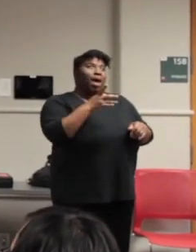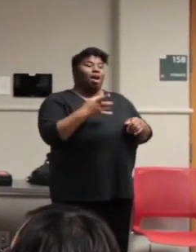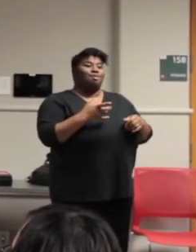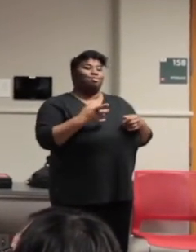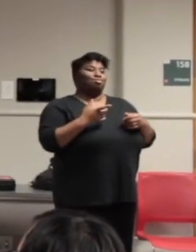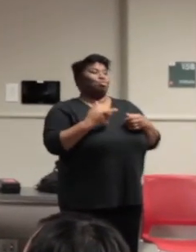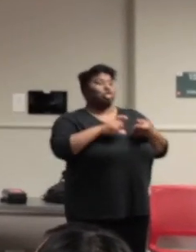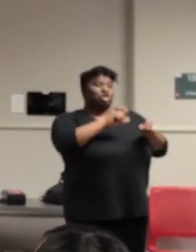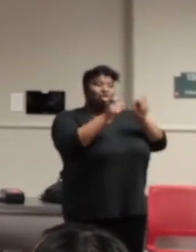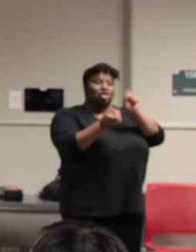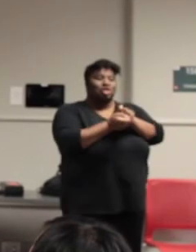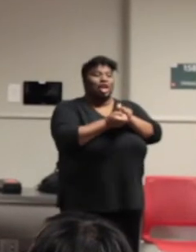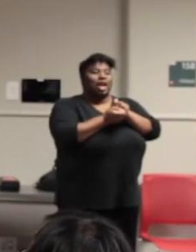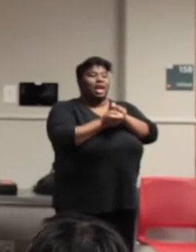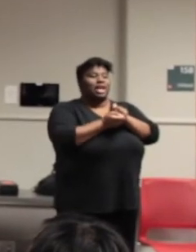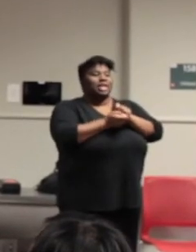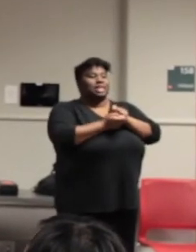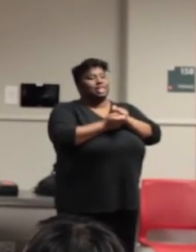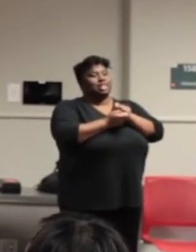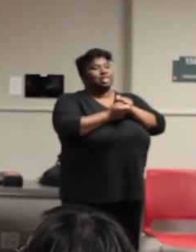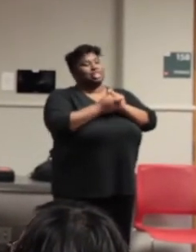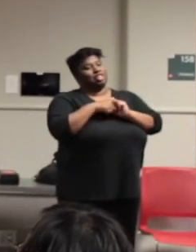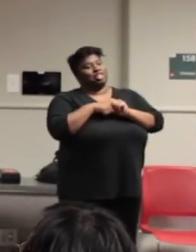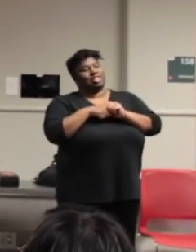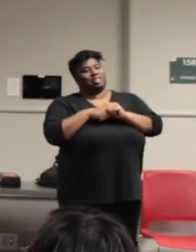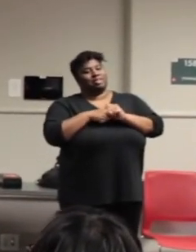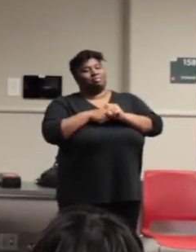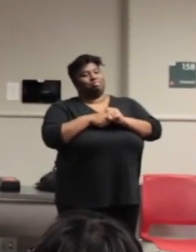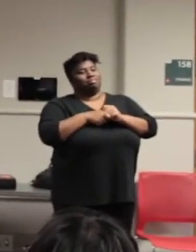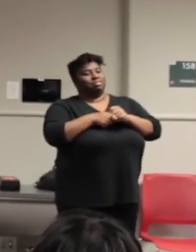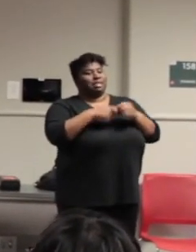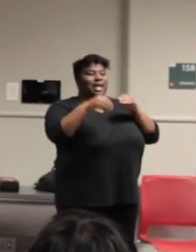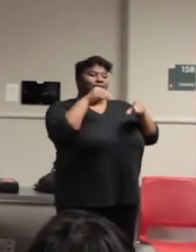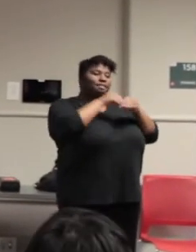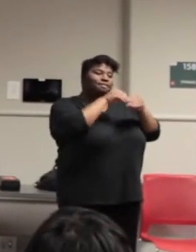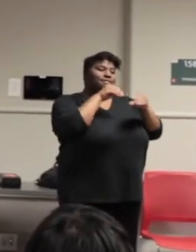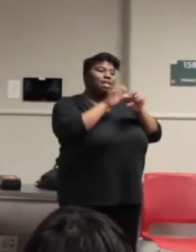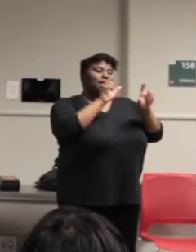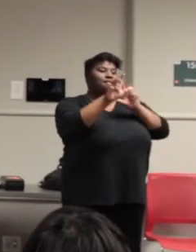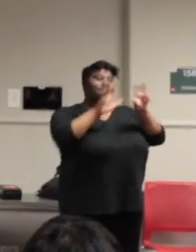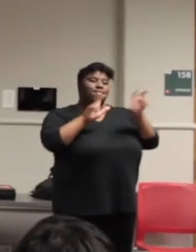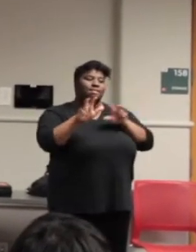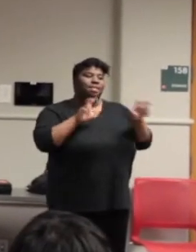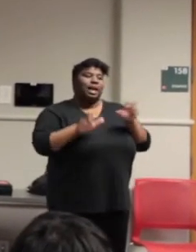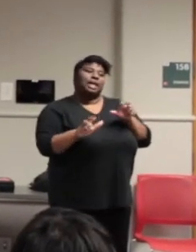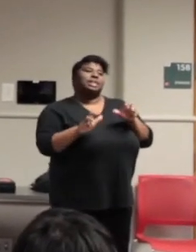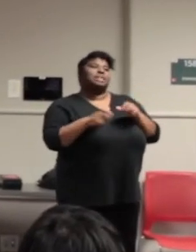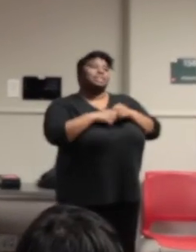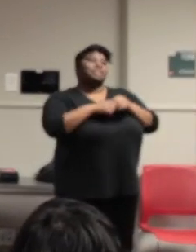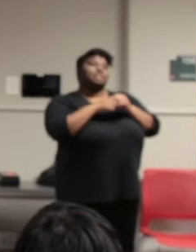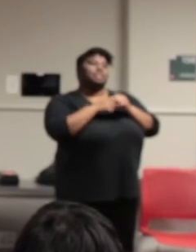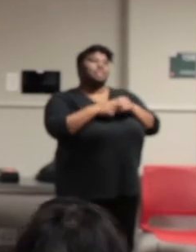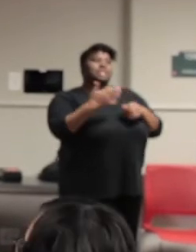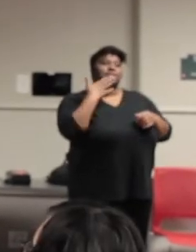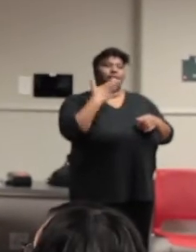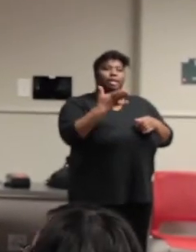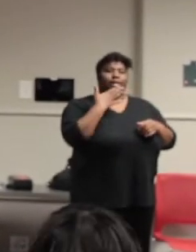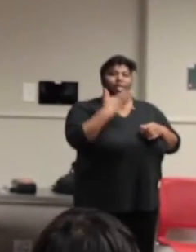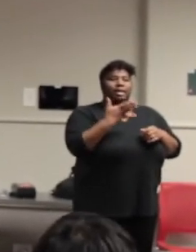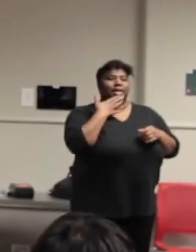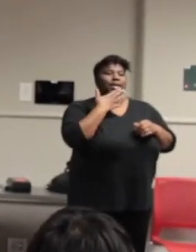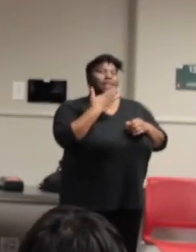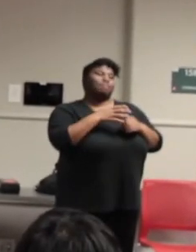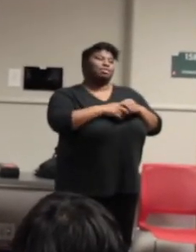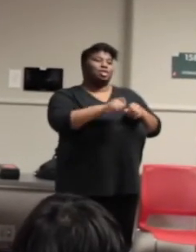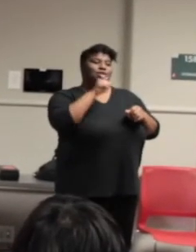change that problem. Invest diversely. Progress towards independence. Do not rely on your employer. Do not rely on your parents. Explore